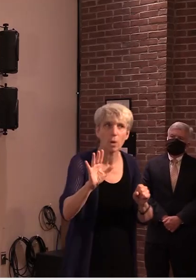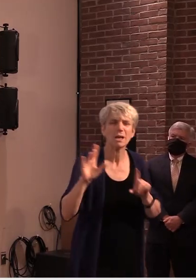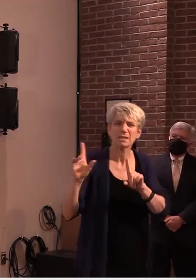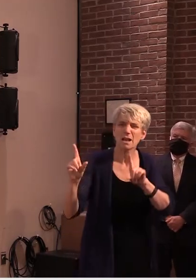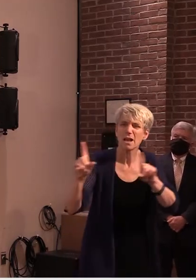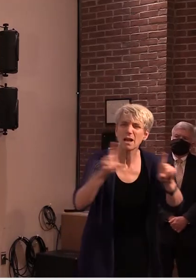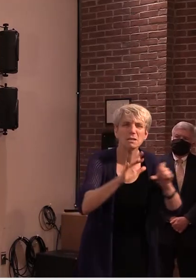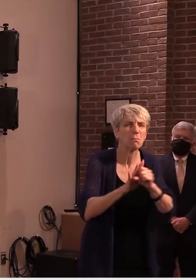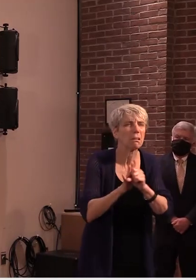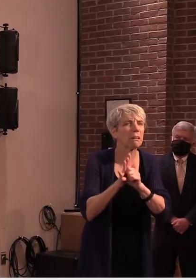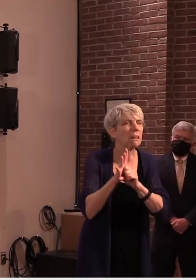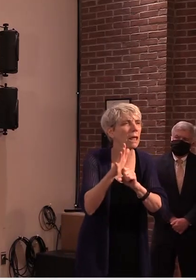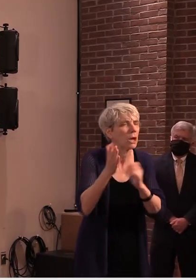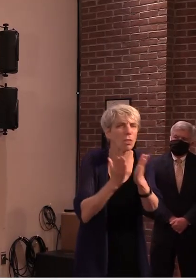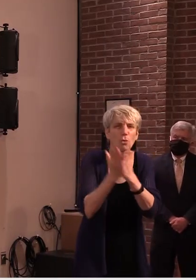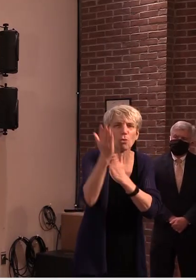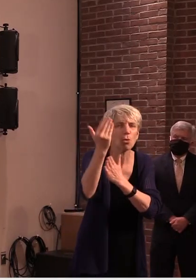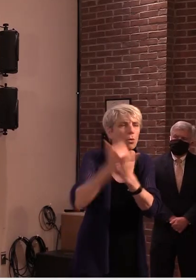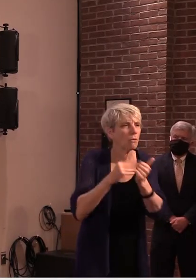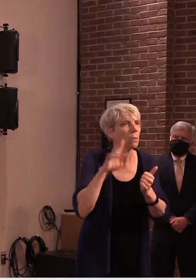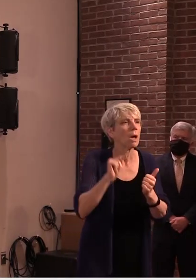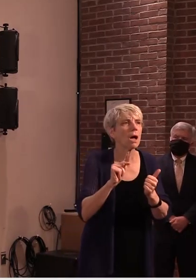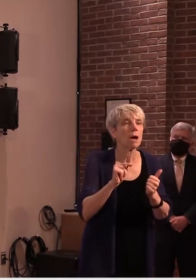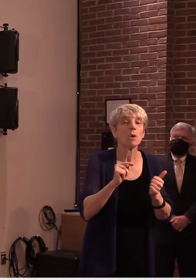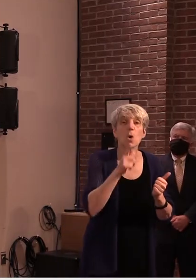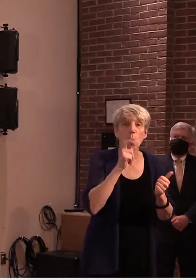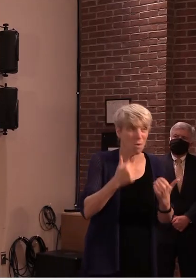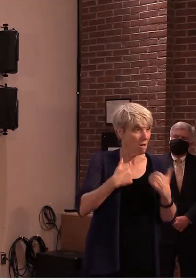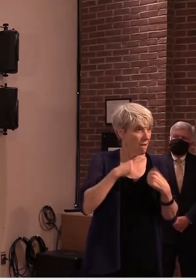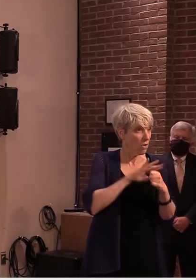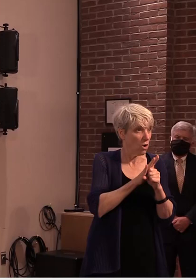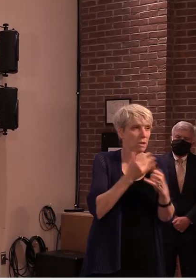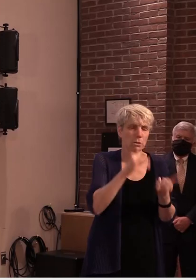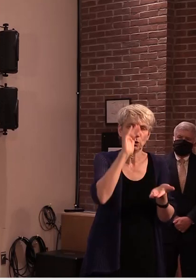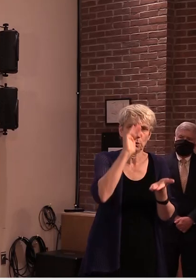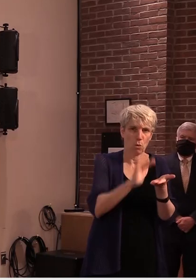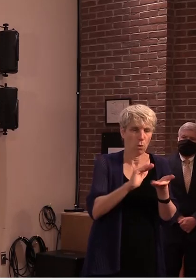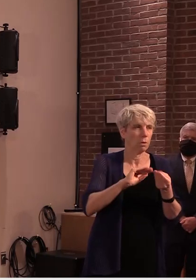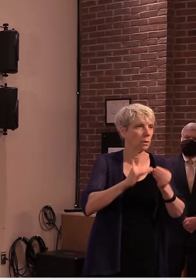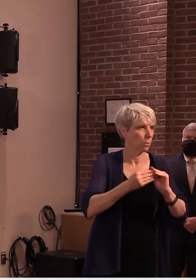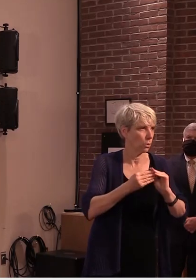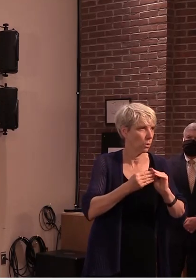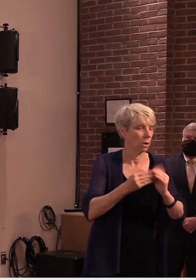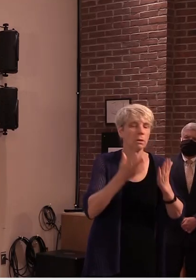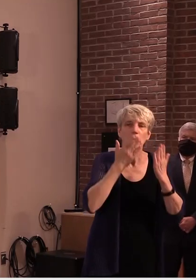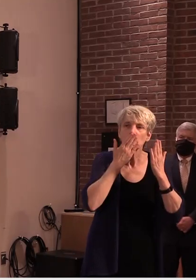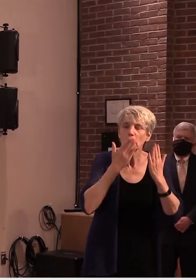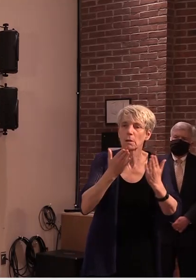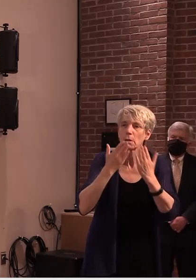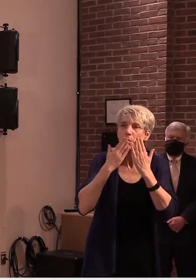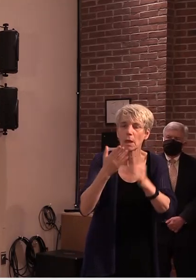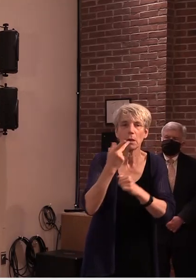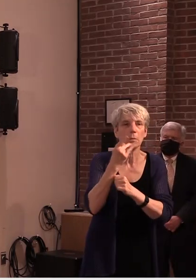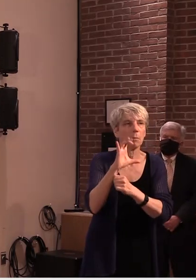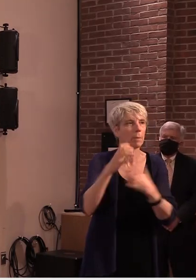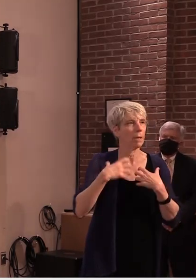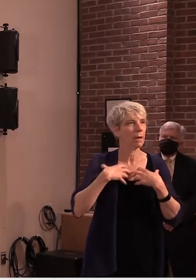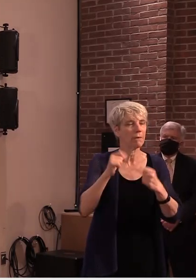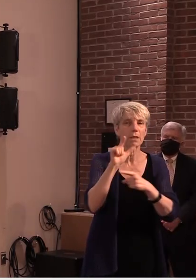recognize the months of hard work and very long days put in by our public health laboratory team